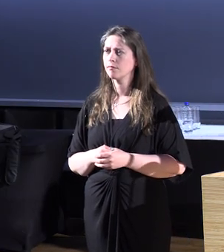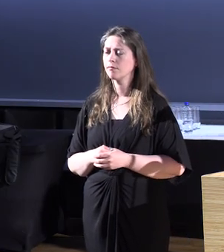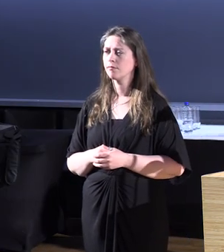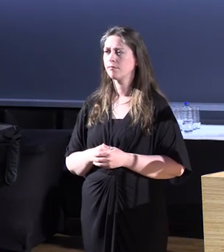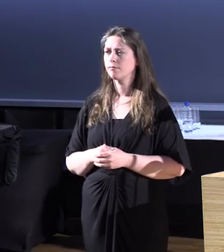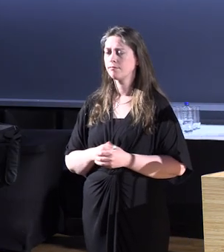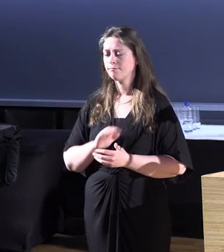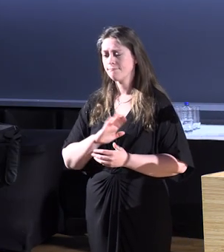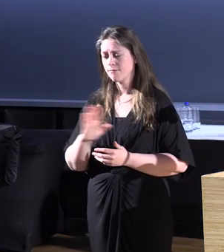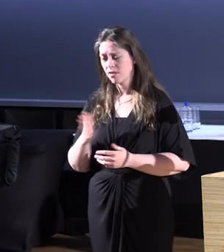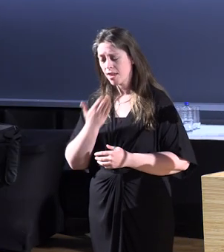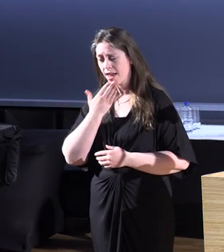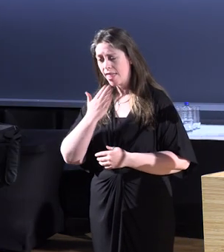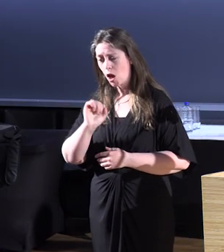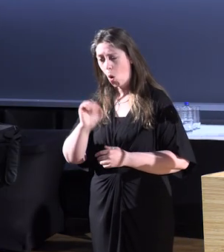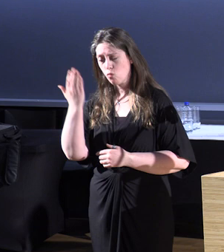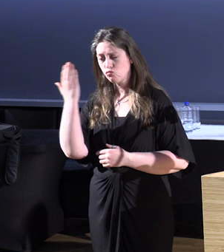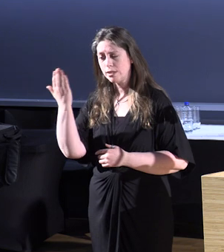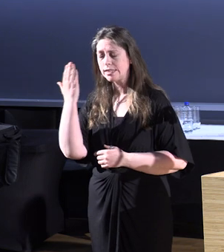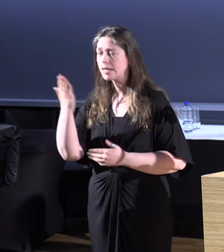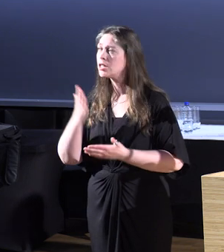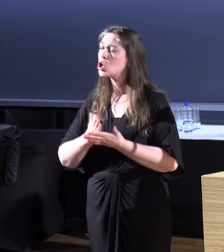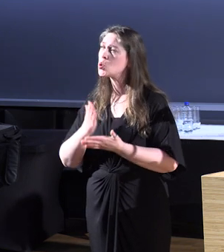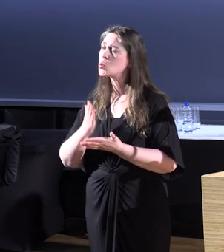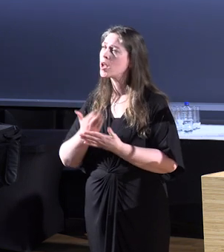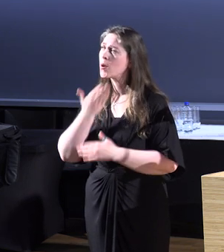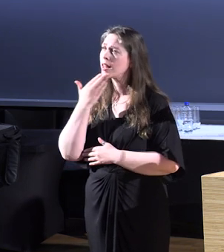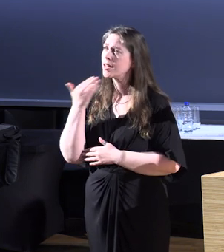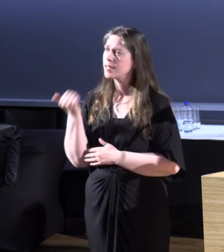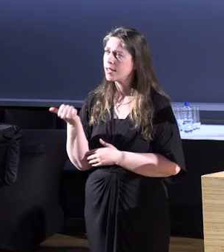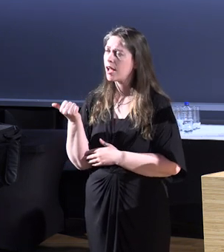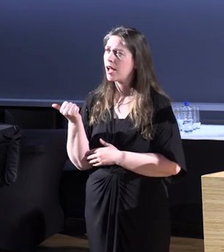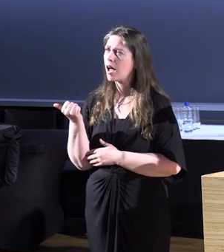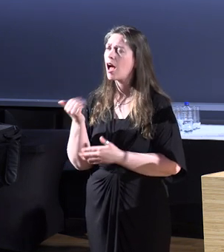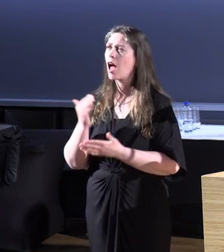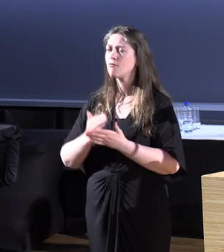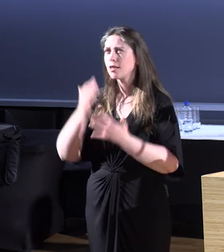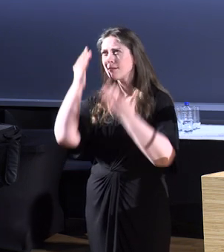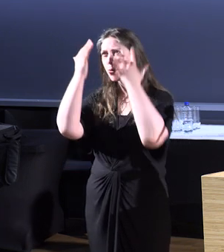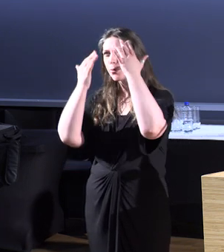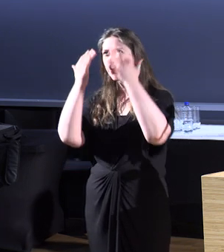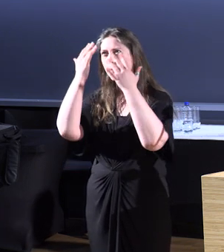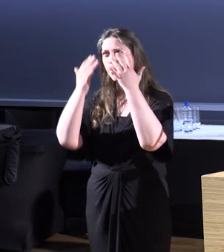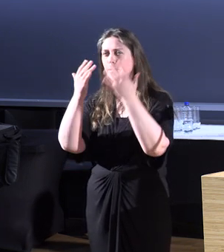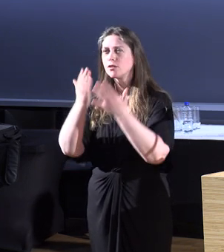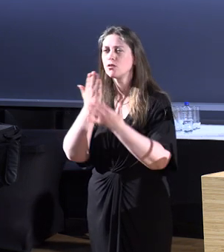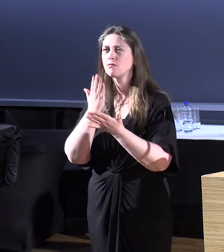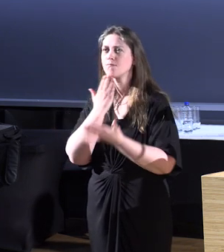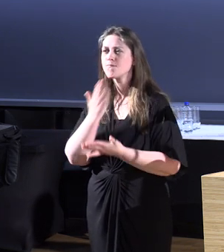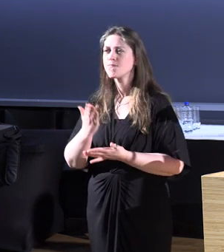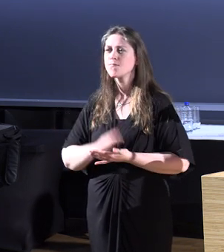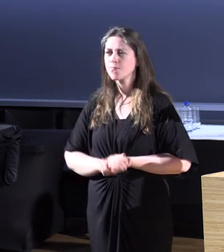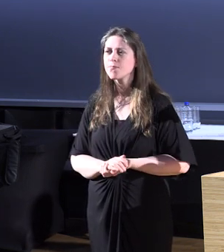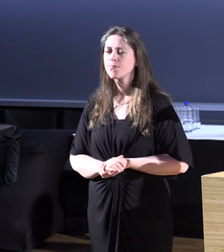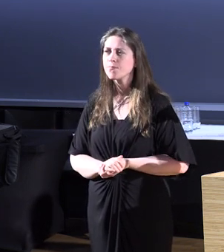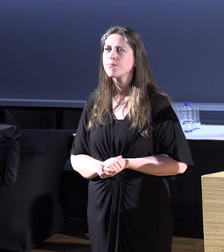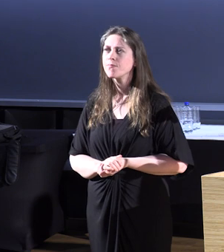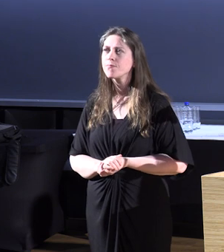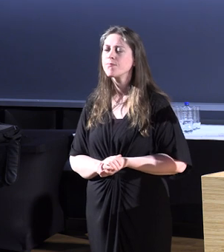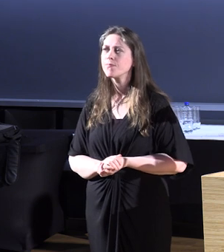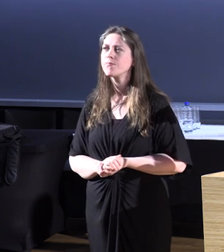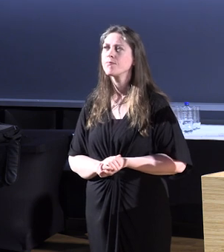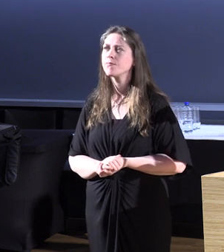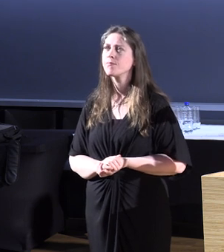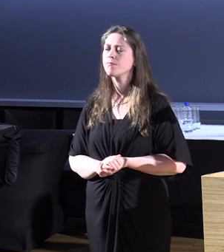Hi, David. Thanks for the presentation. Really, really, really nice and thought-provoking. So, thanks for bringing that on to us this early morning.